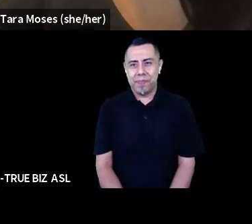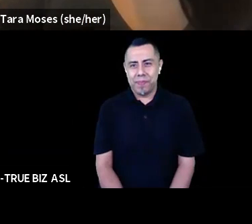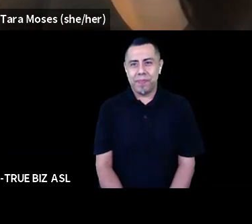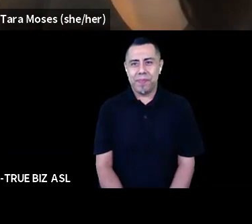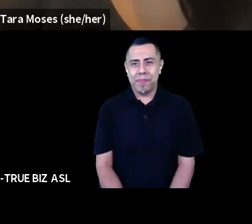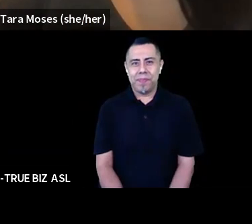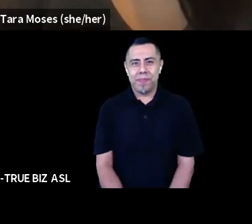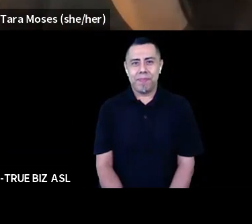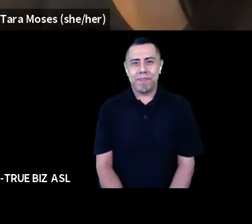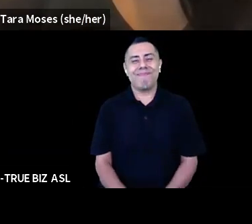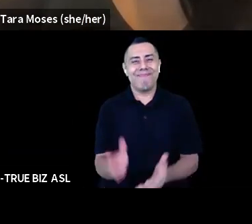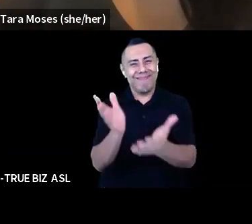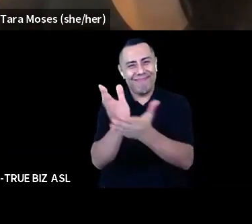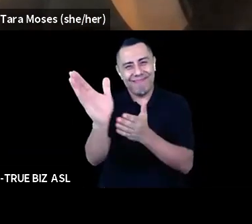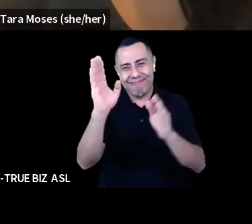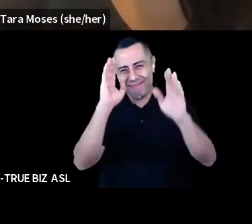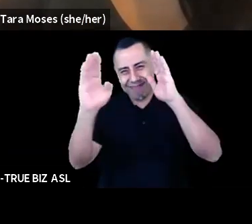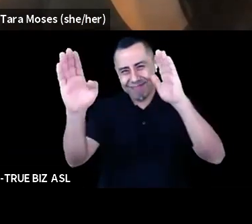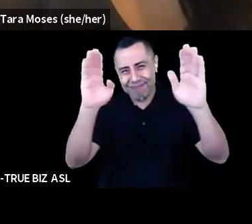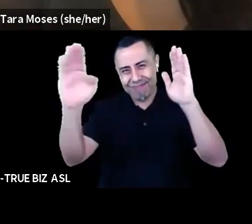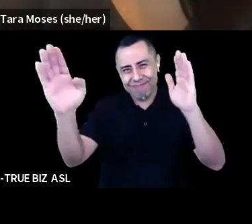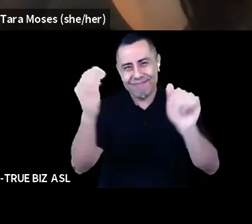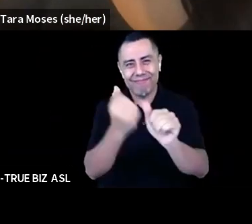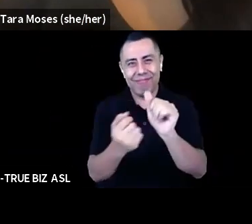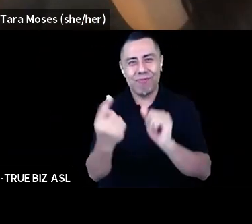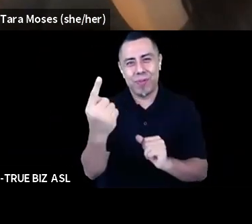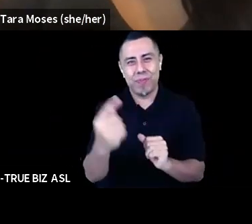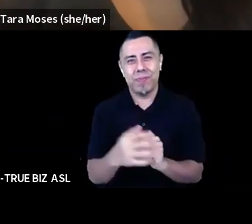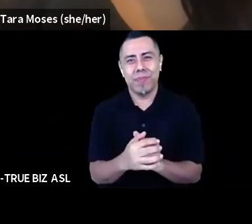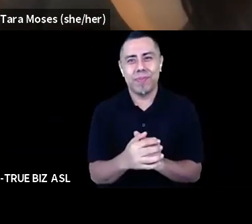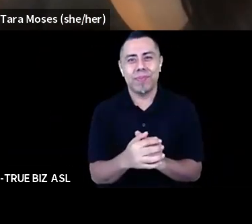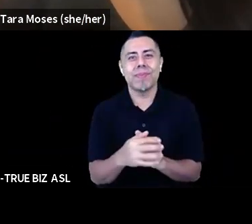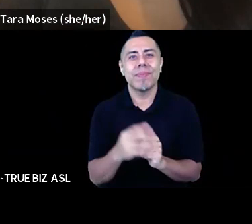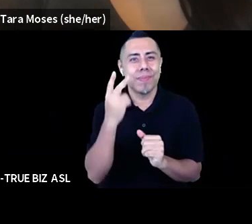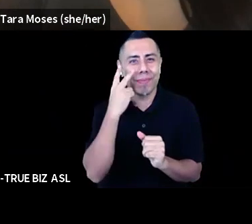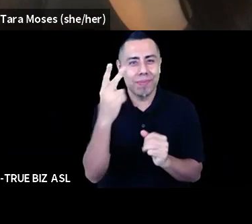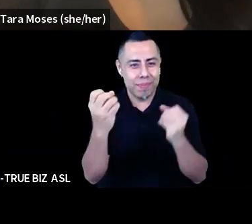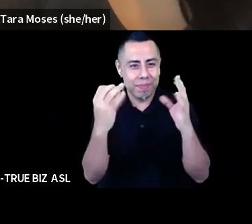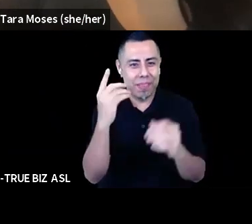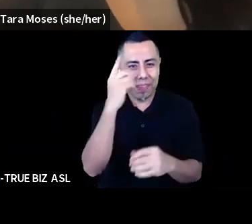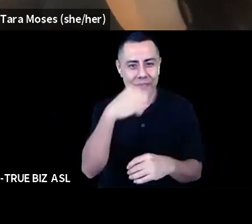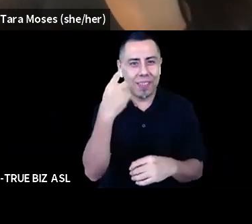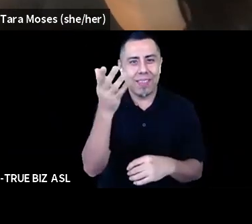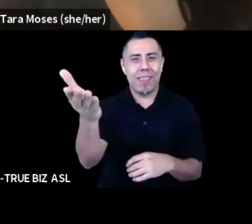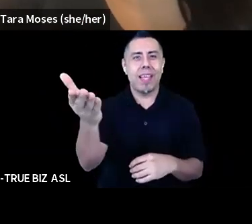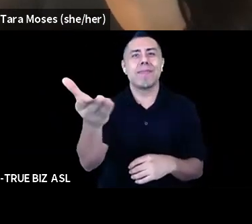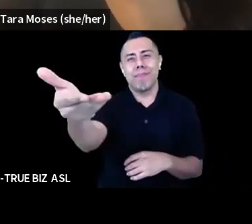All right. Hello, everyone. I see a lot of faces out there. Welcome to Green New Theater 2020, part three,